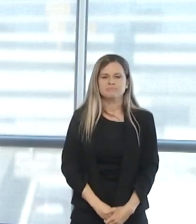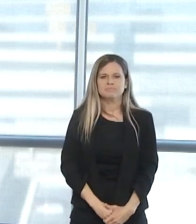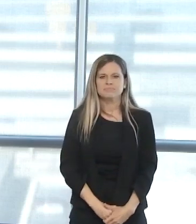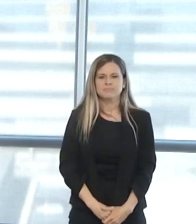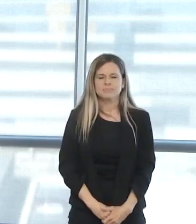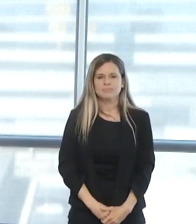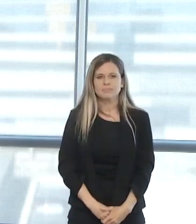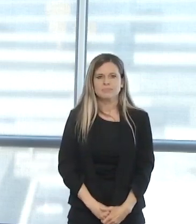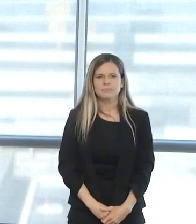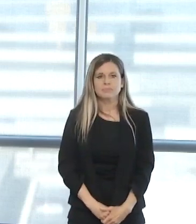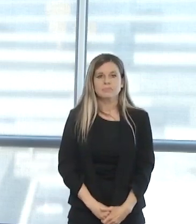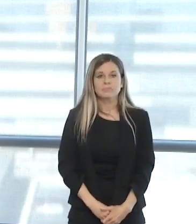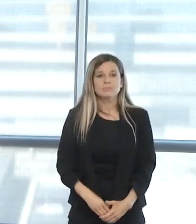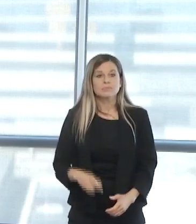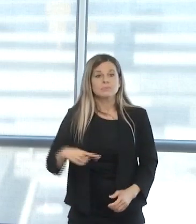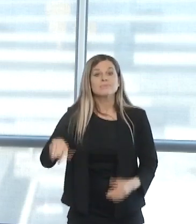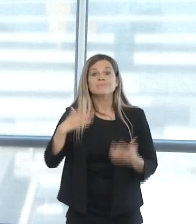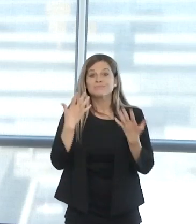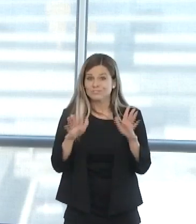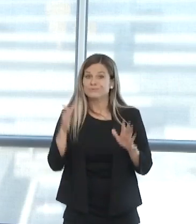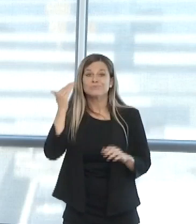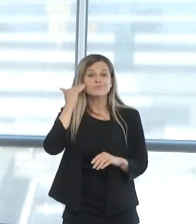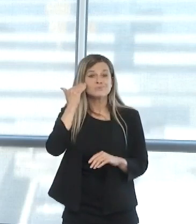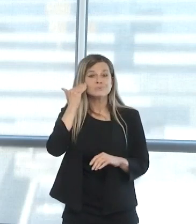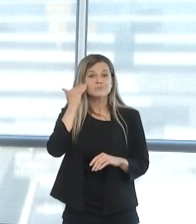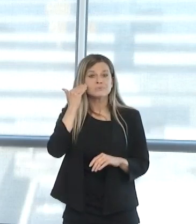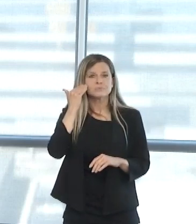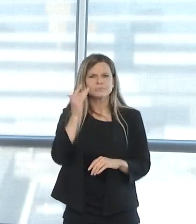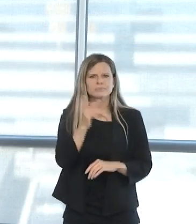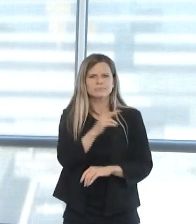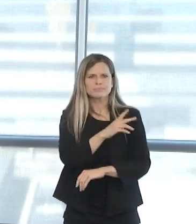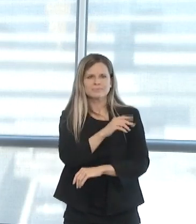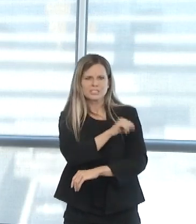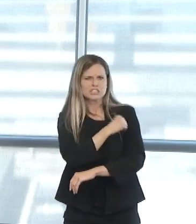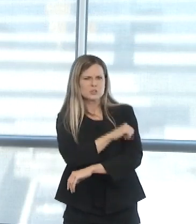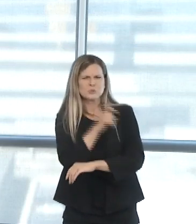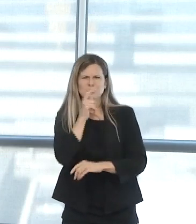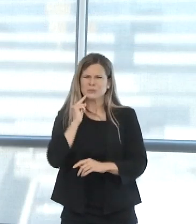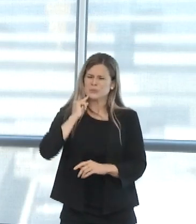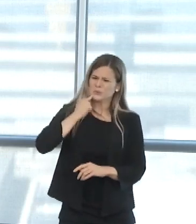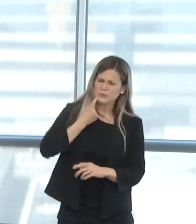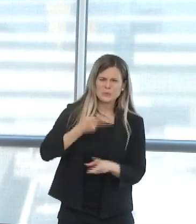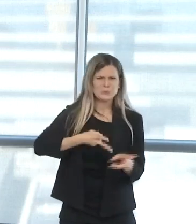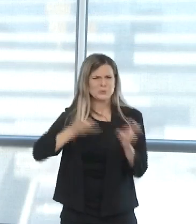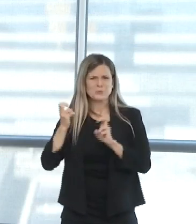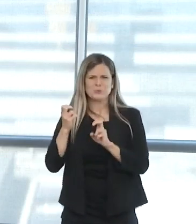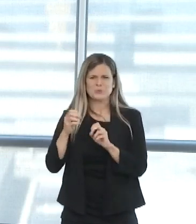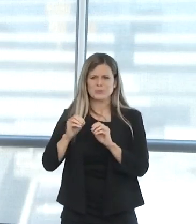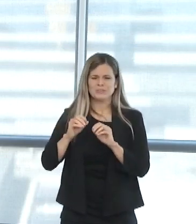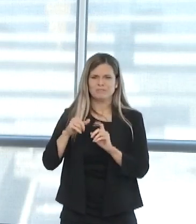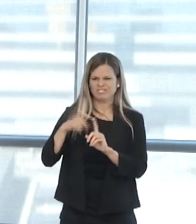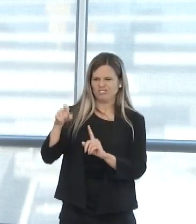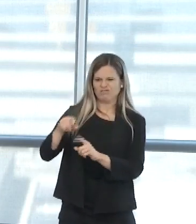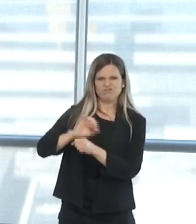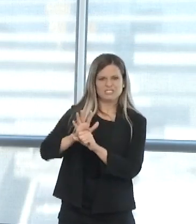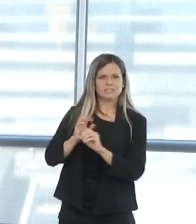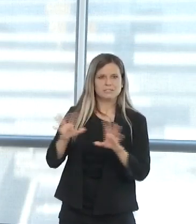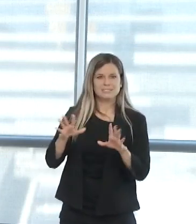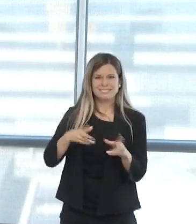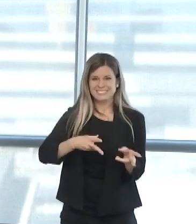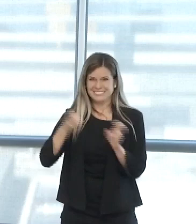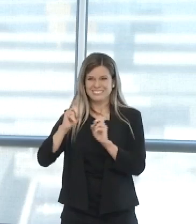As you've heard, for those patients who are severely affected by COVID, who need that long-term care in the hospital,